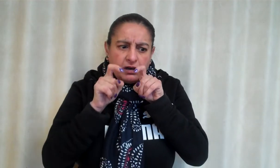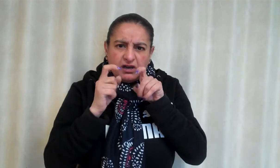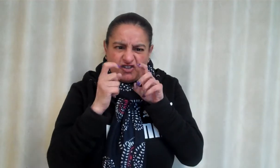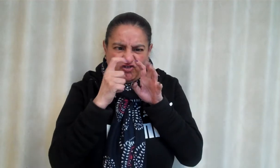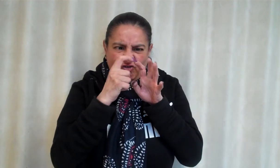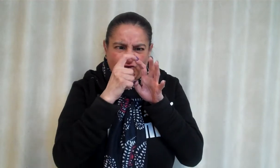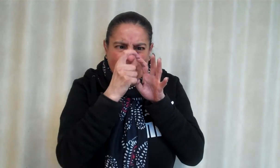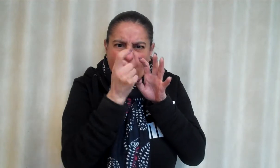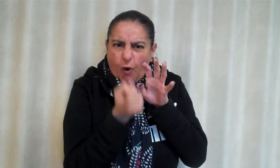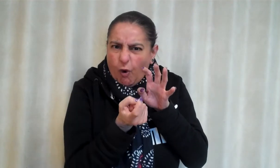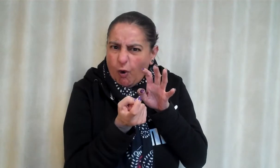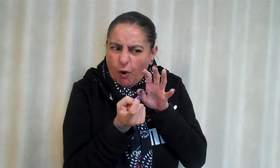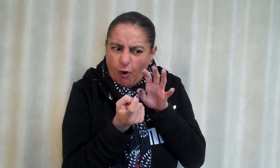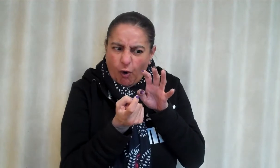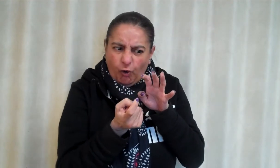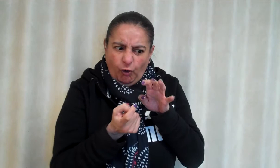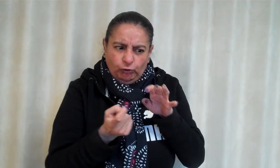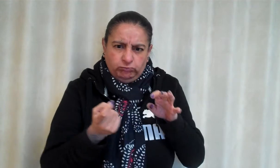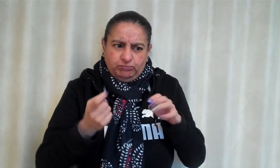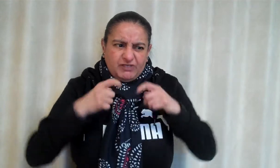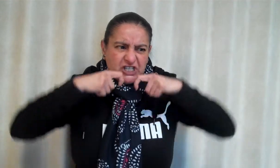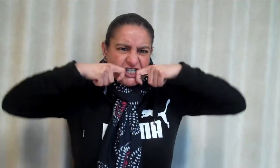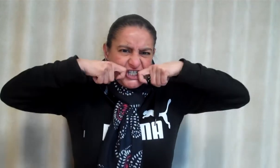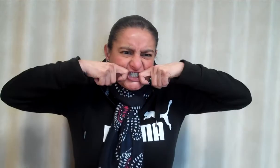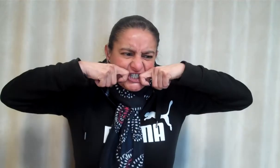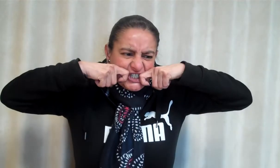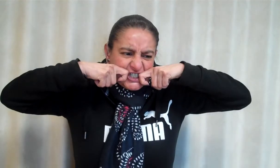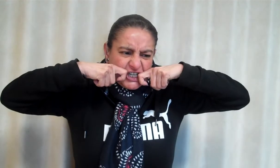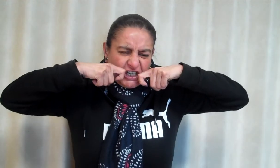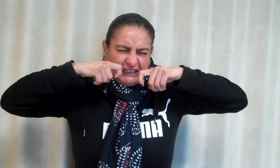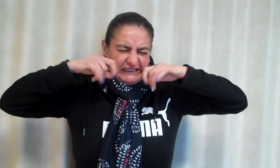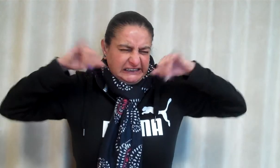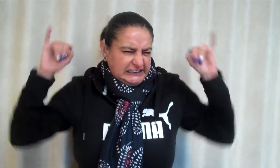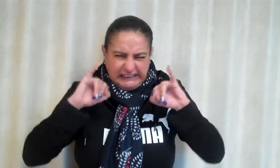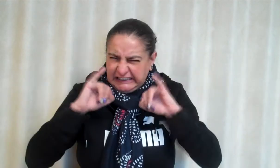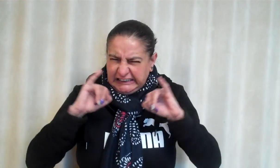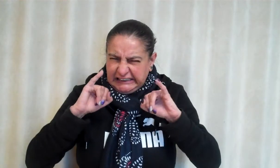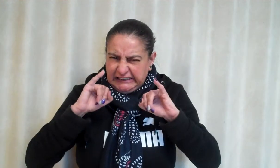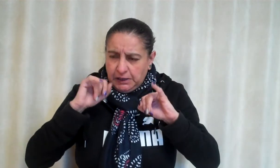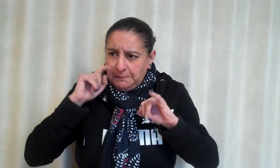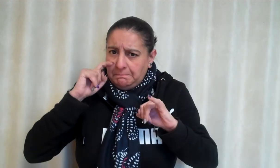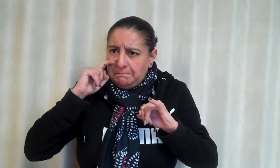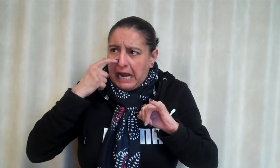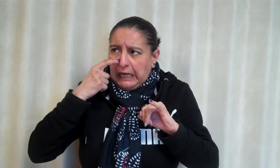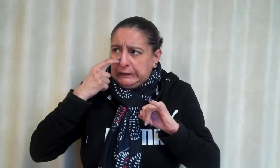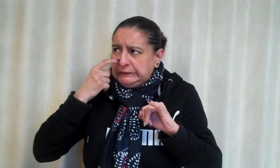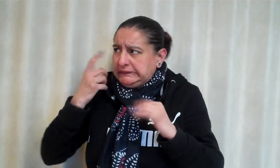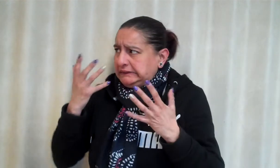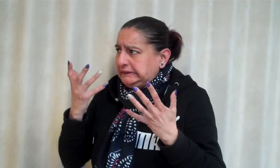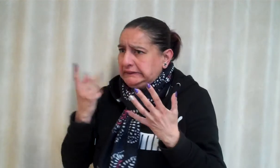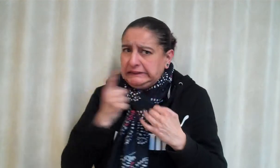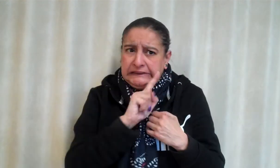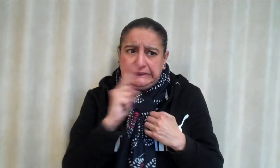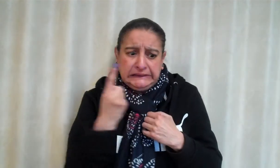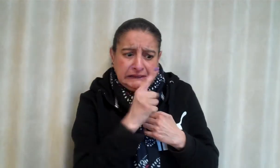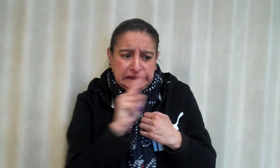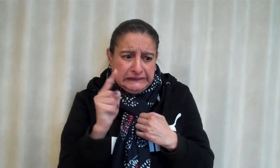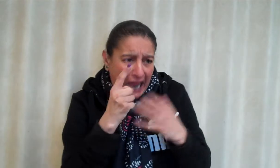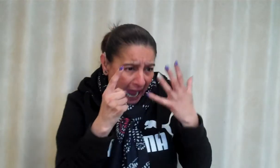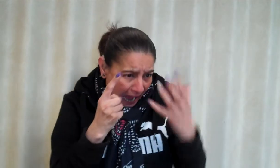He's got tusks and claws and he's terrible.